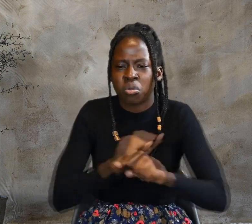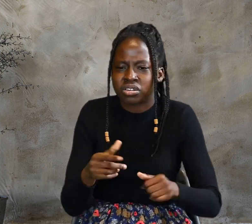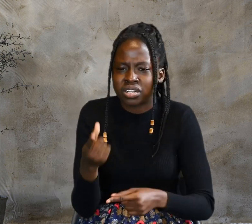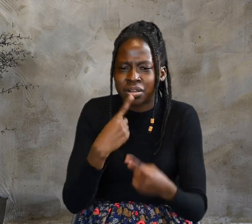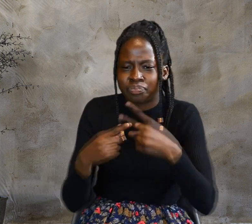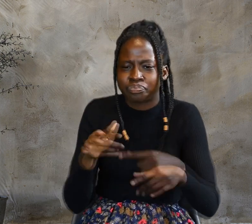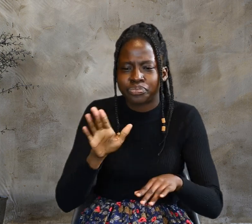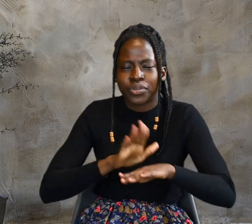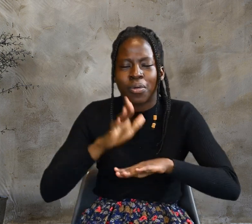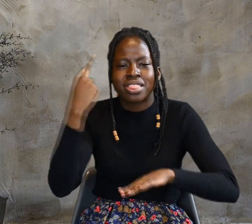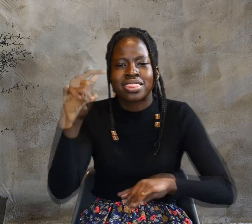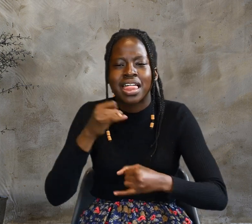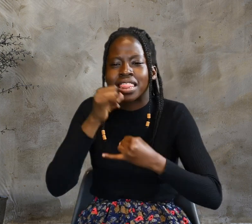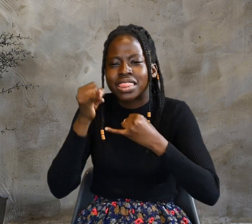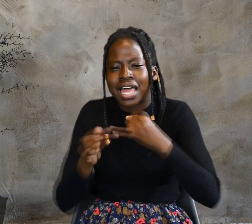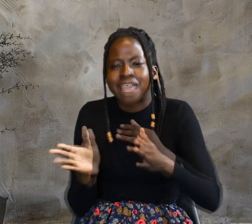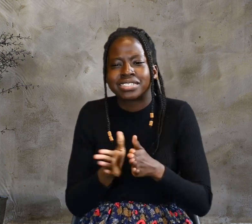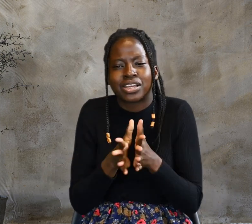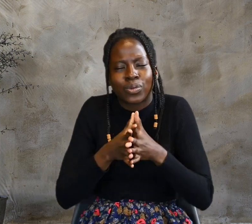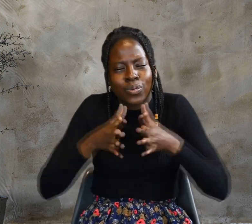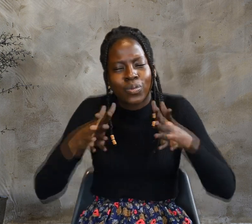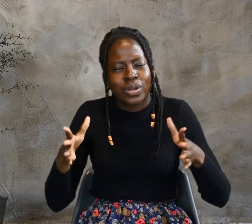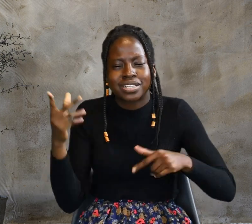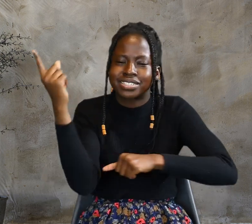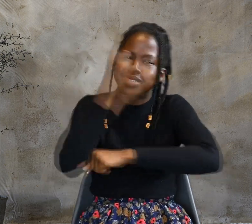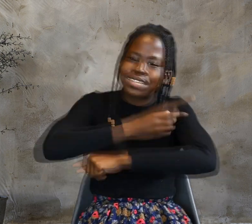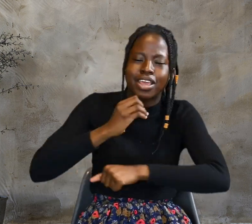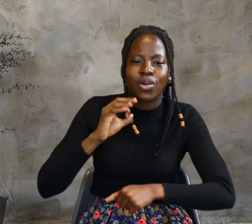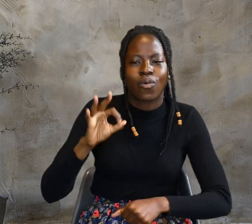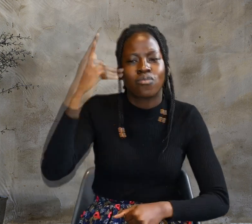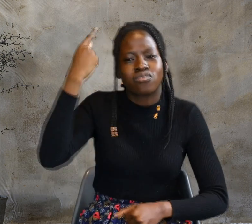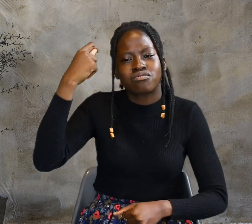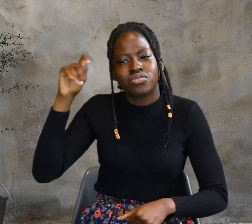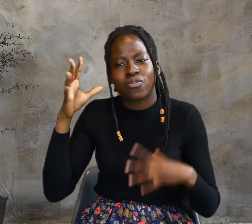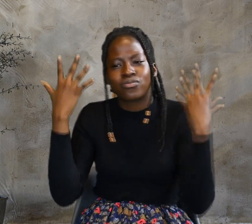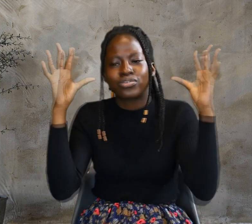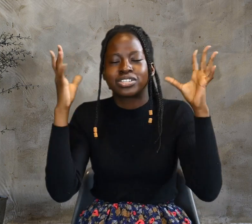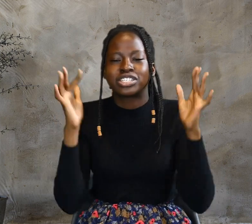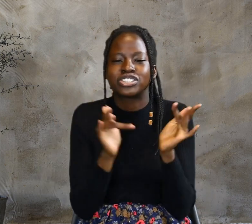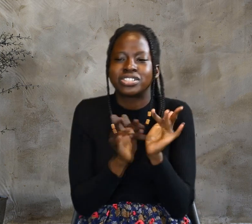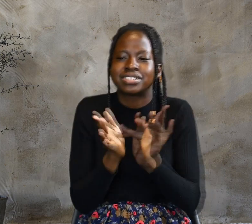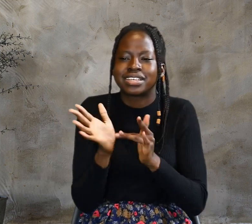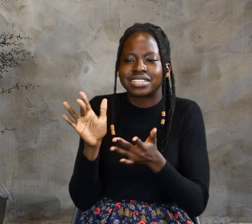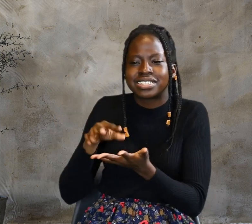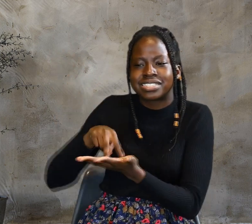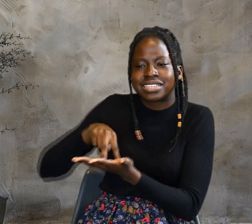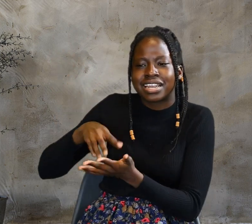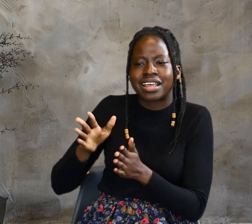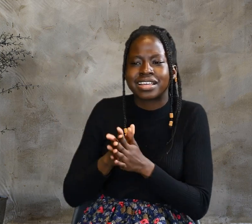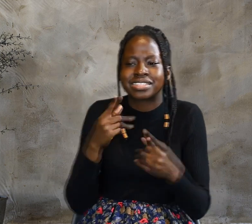day of the festival, Jesus stood and said in a loud voice,